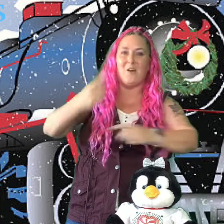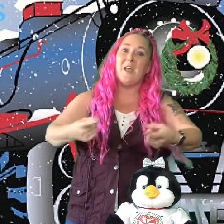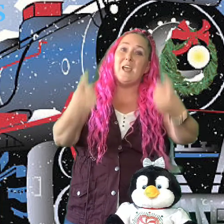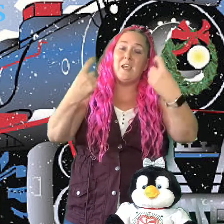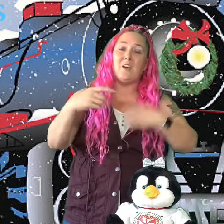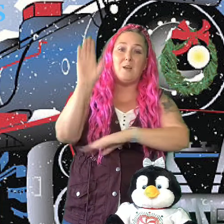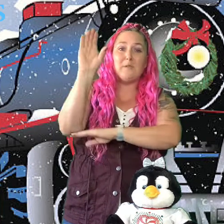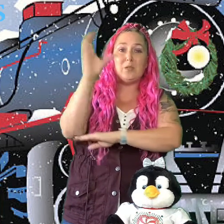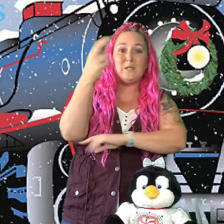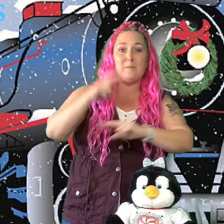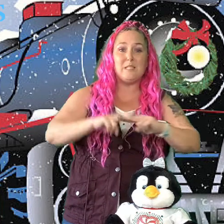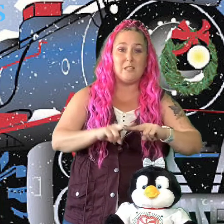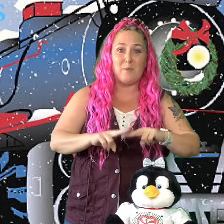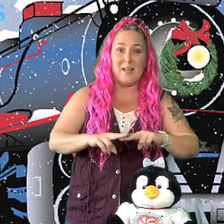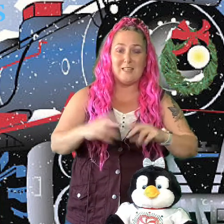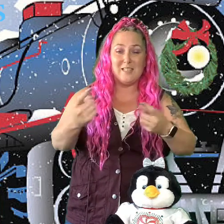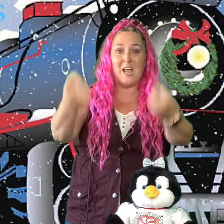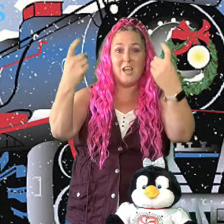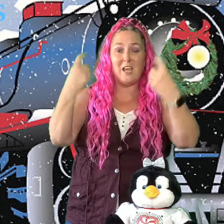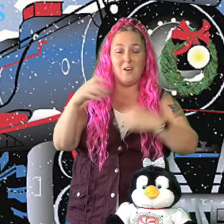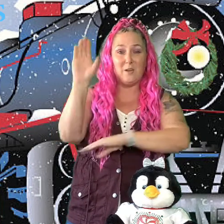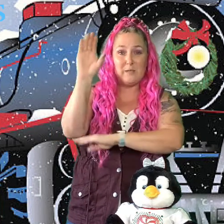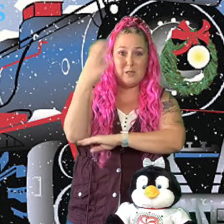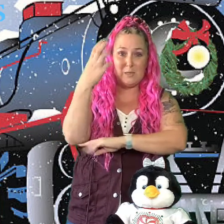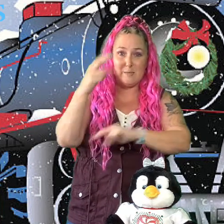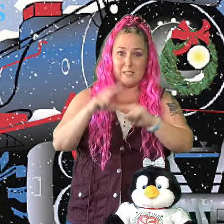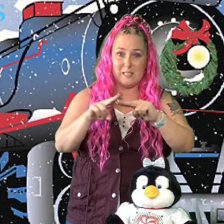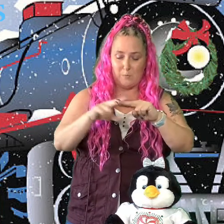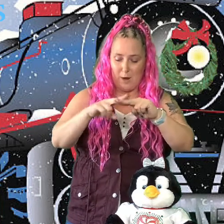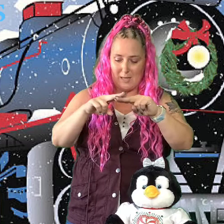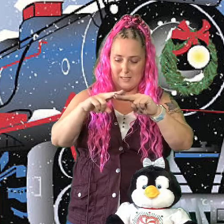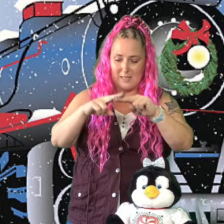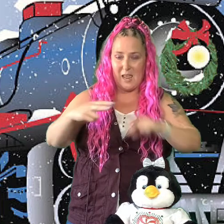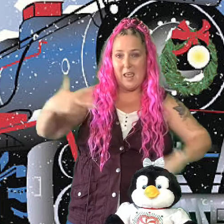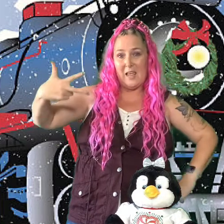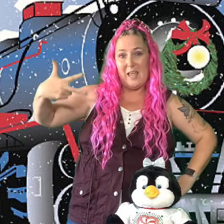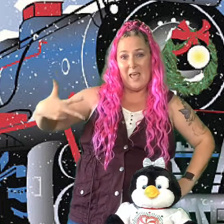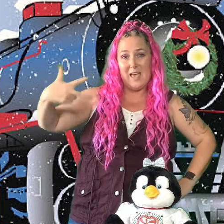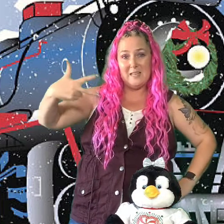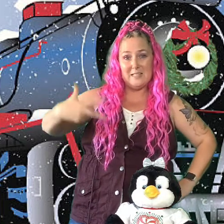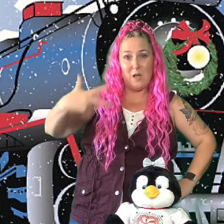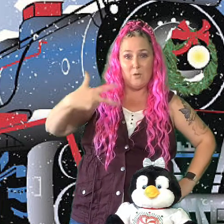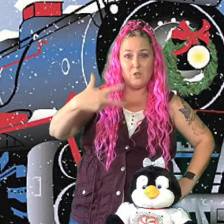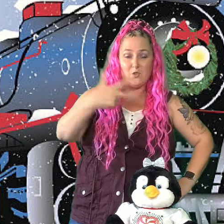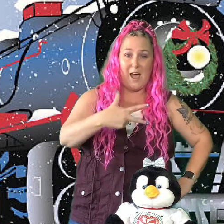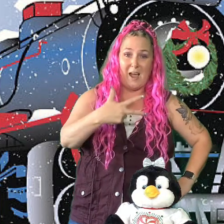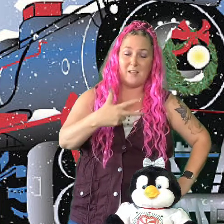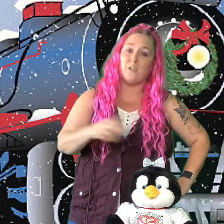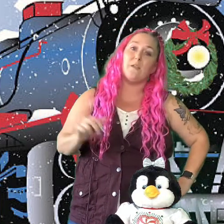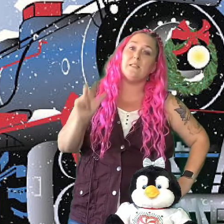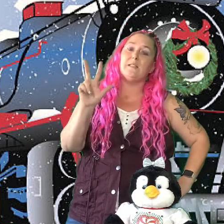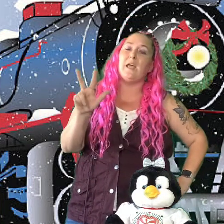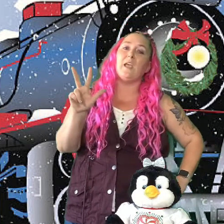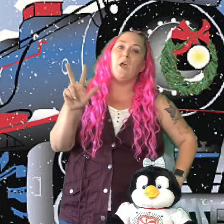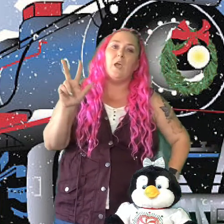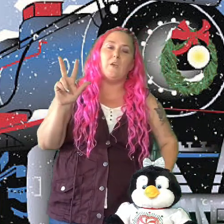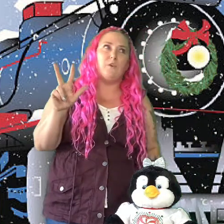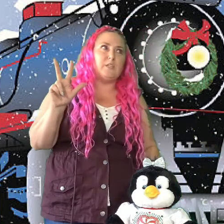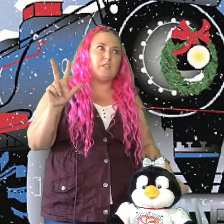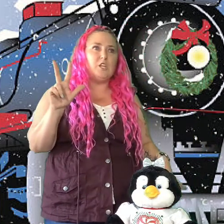here comes the Christmas Express. Here comes the Christmas Express. Heading down the track. So this is like if you did jingle